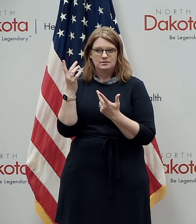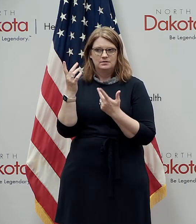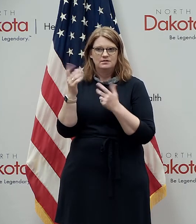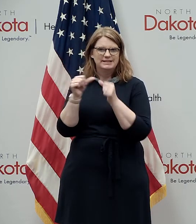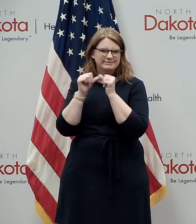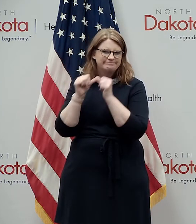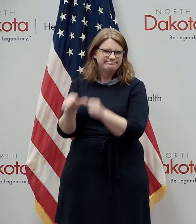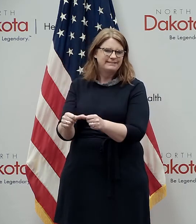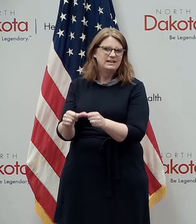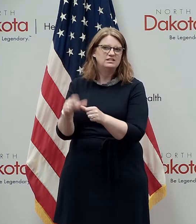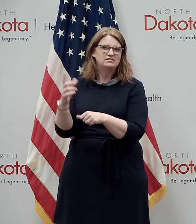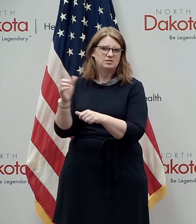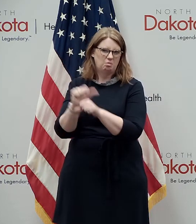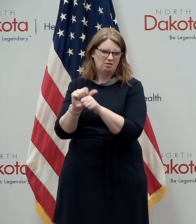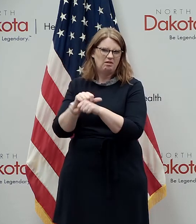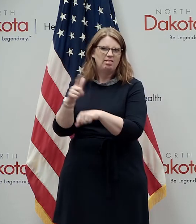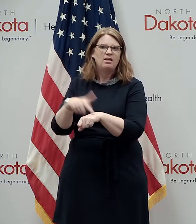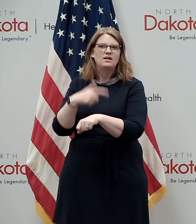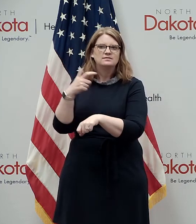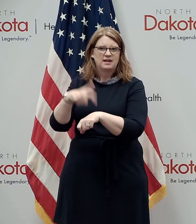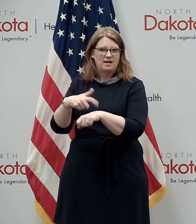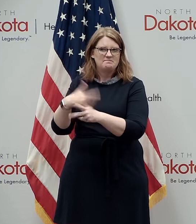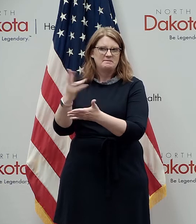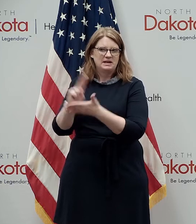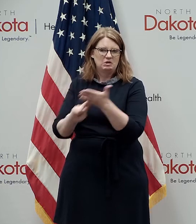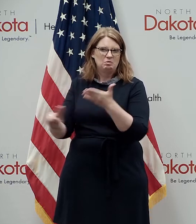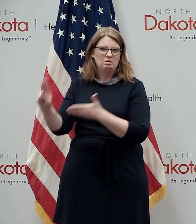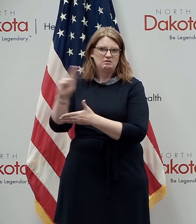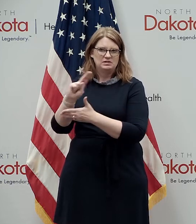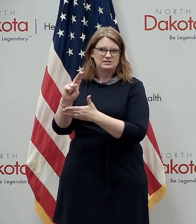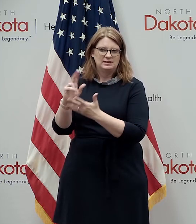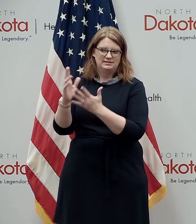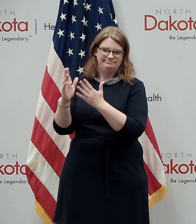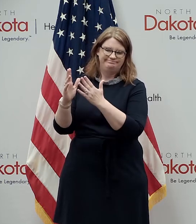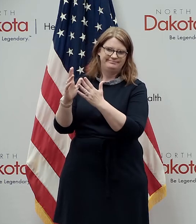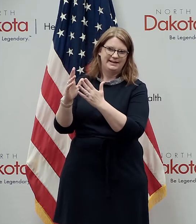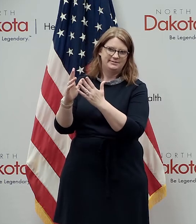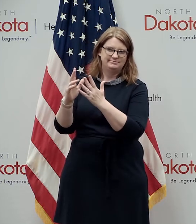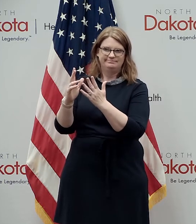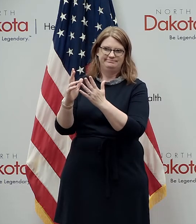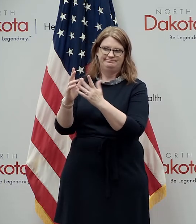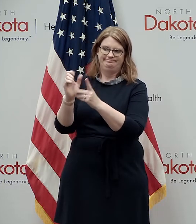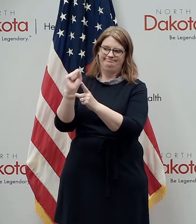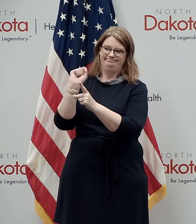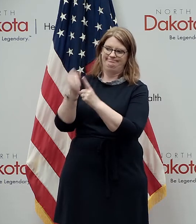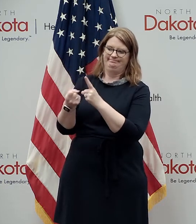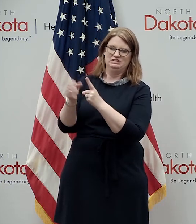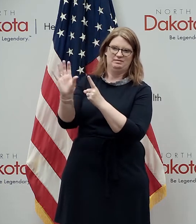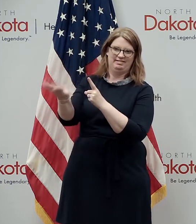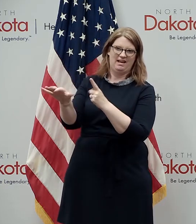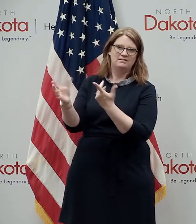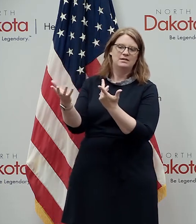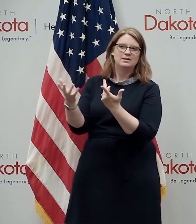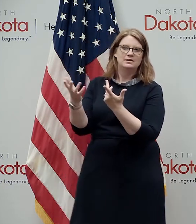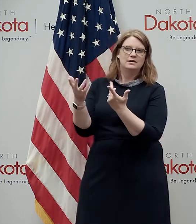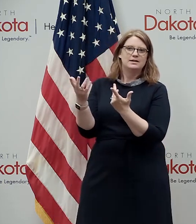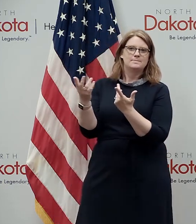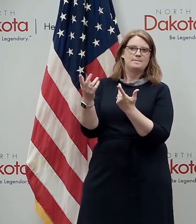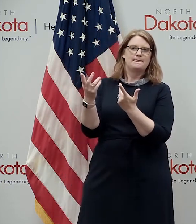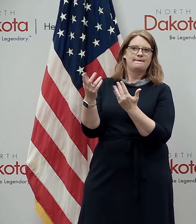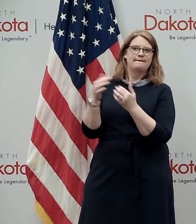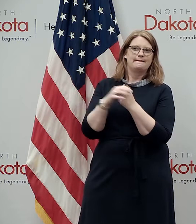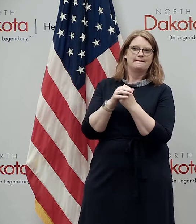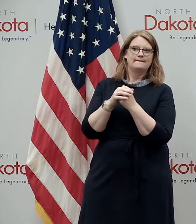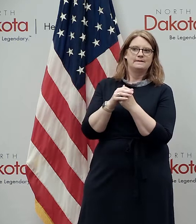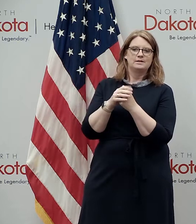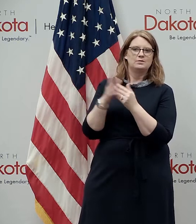careers in university settings uh perhaps uh to you know for longer for more number of years than they might